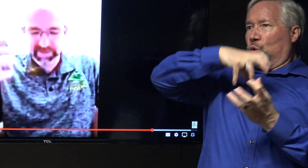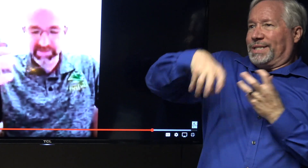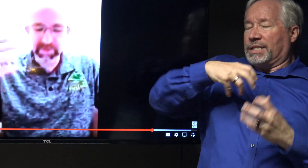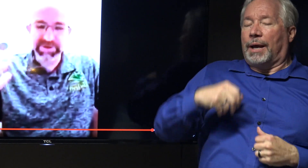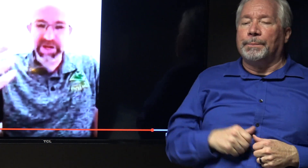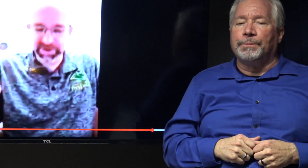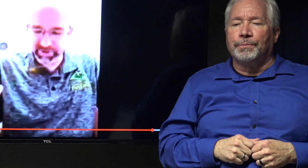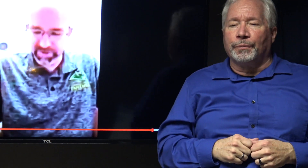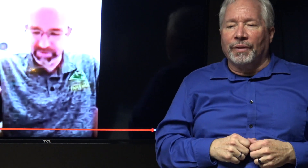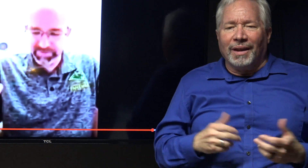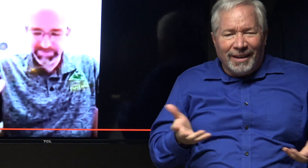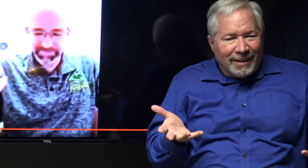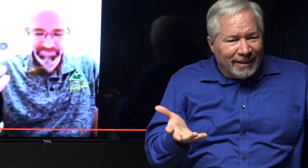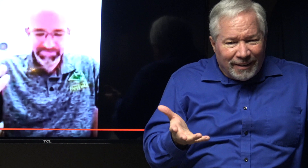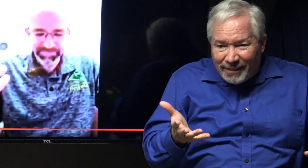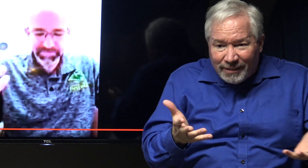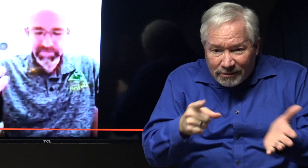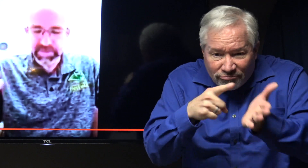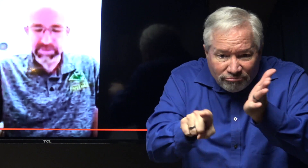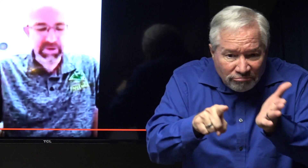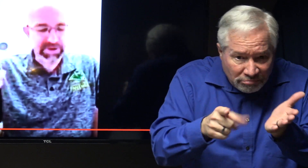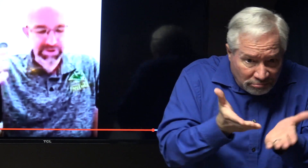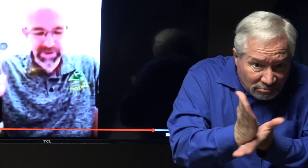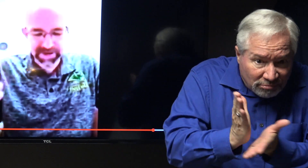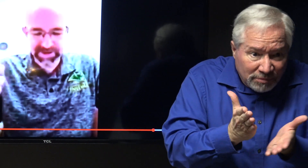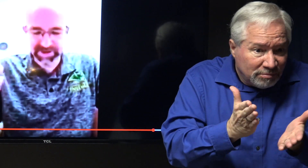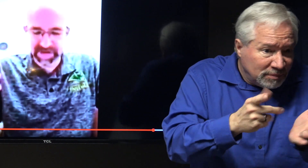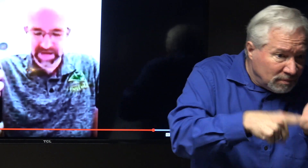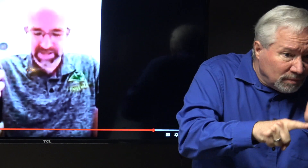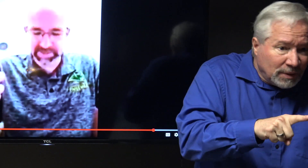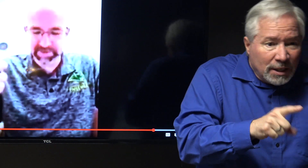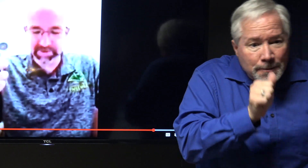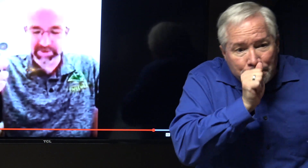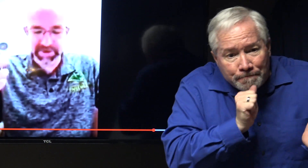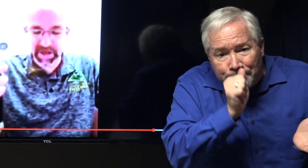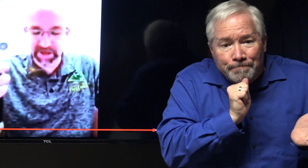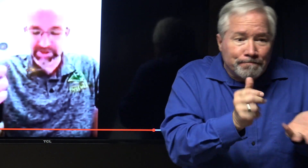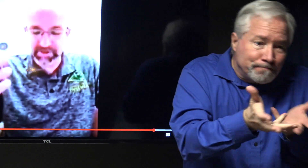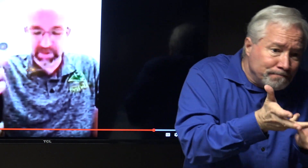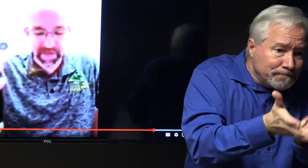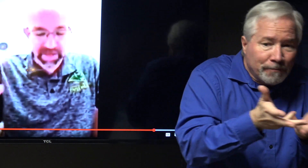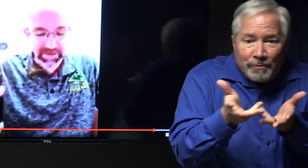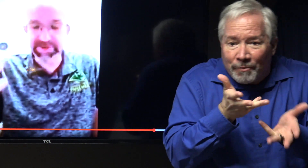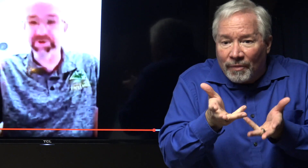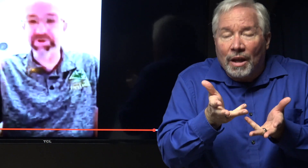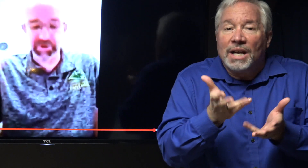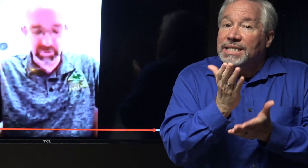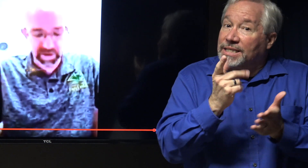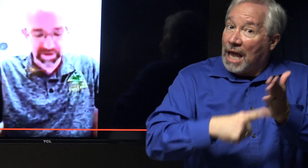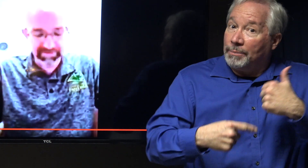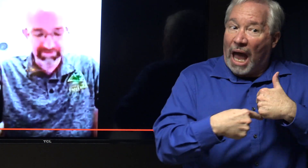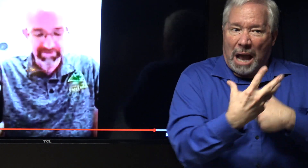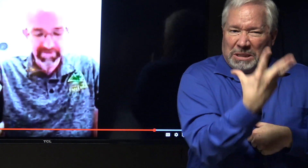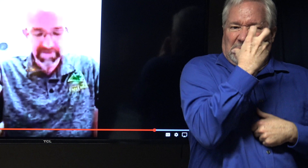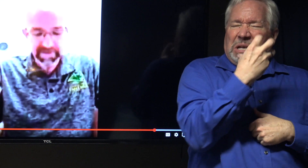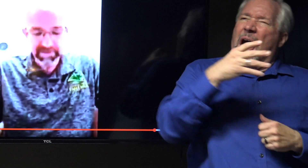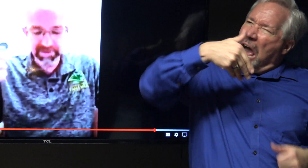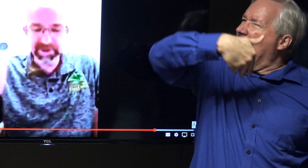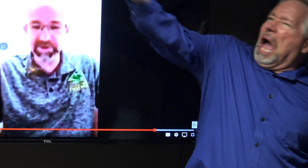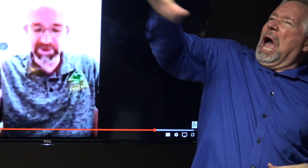And they were checking on people. They were trying to show patience and kindness but at times they were met with anger and told to go away. But